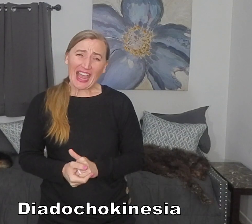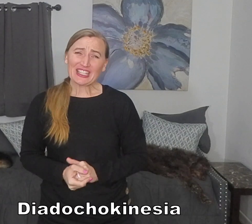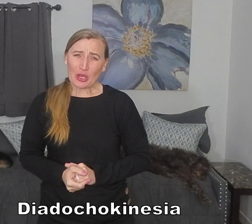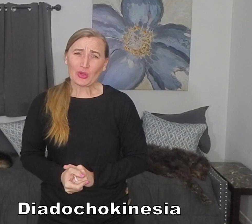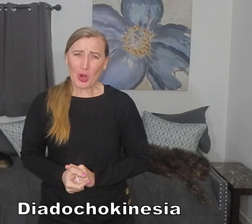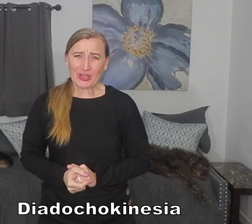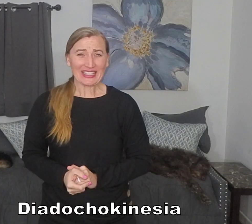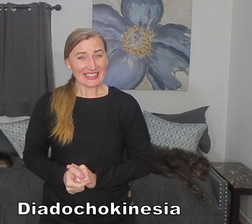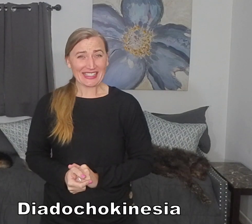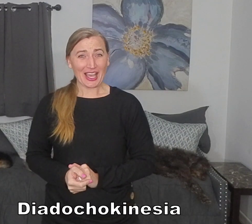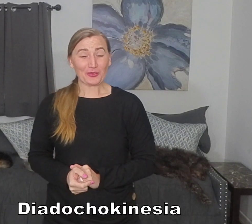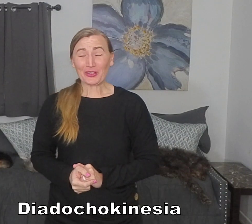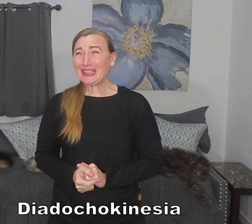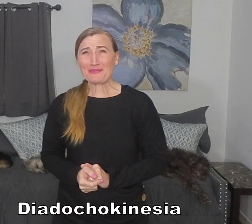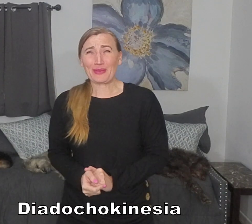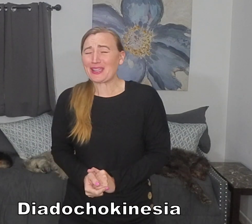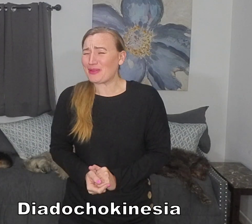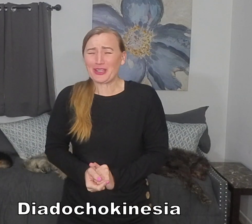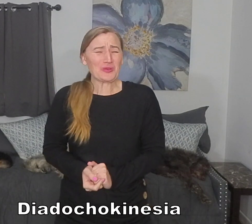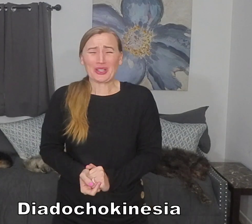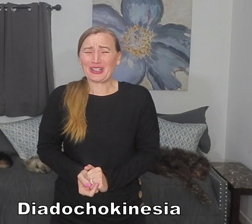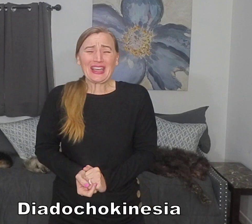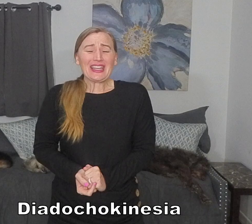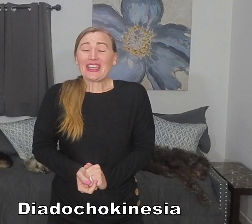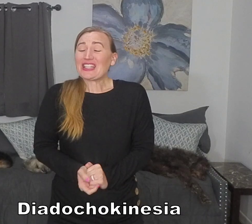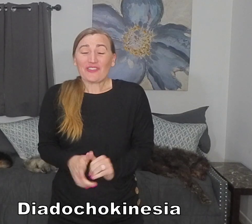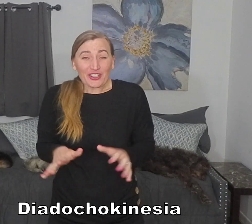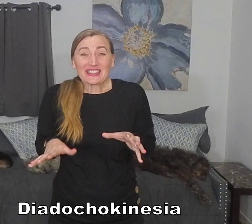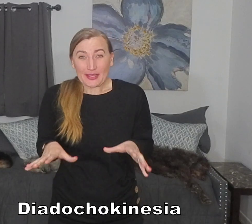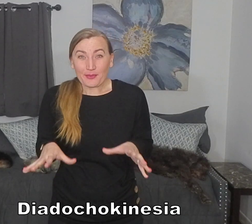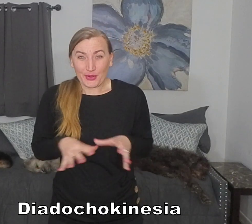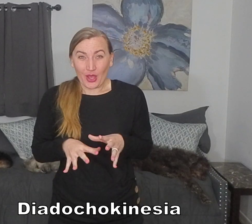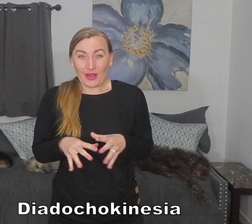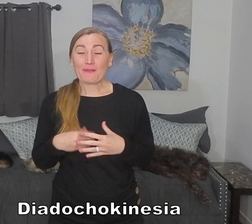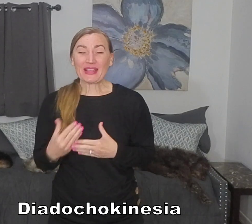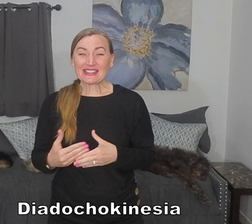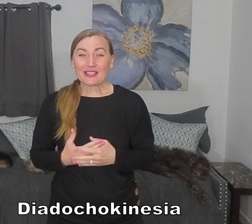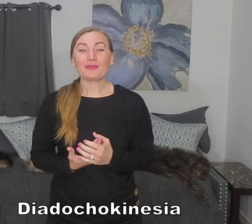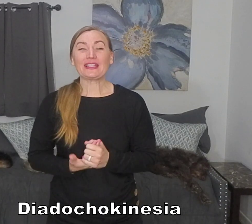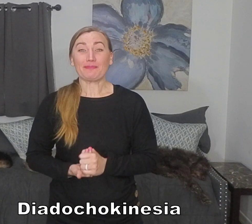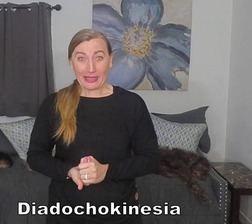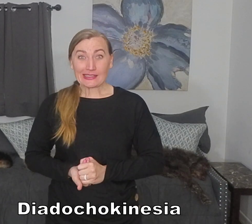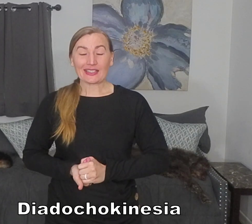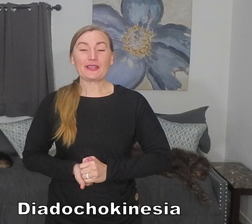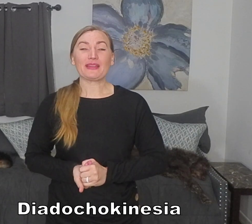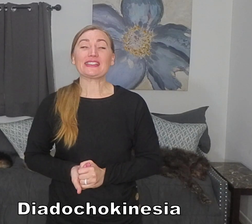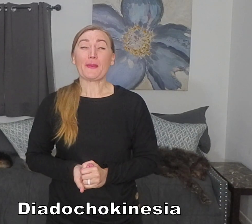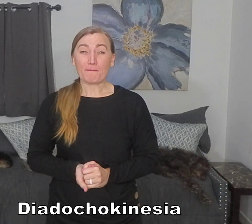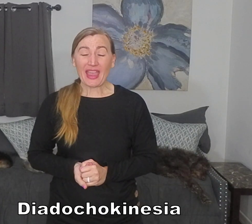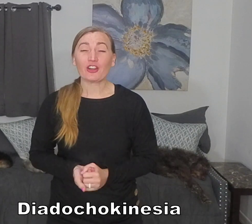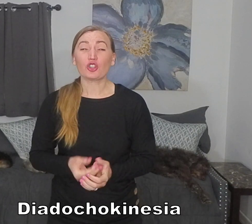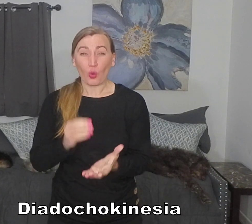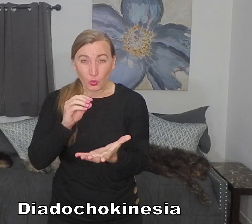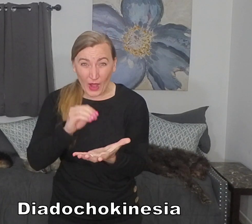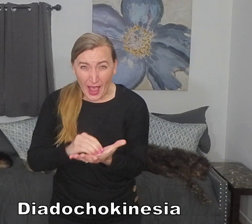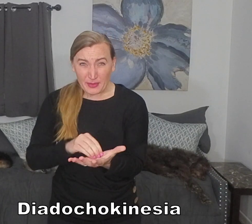diadochokinesia, really big, big word. It's very simple though. It basically means impaired rapid